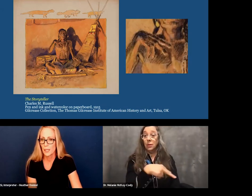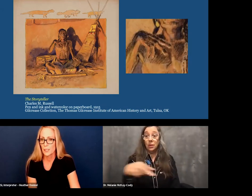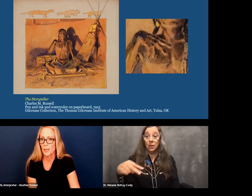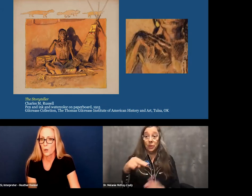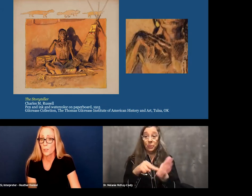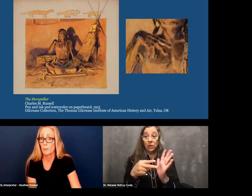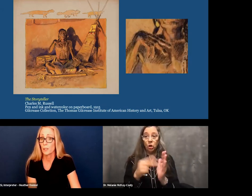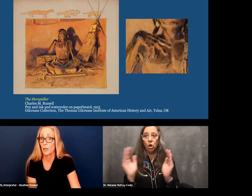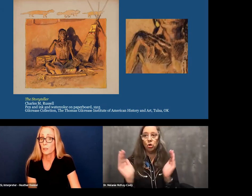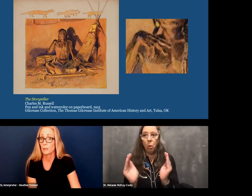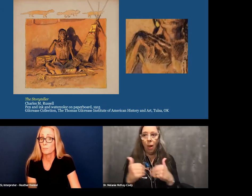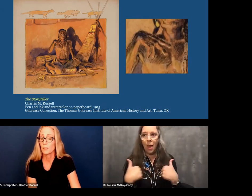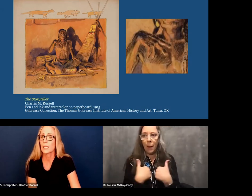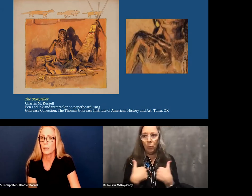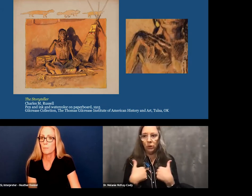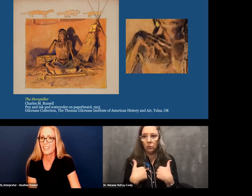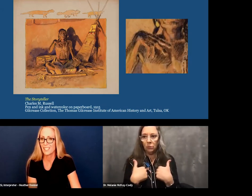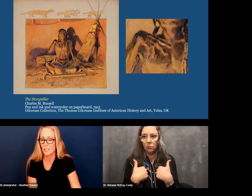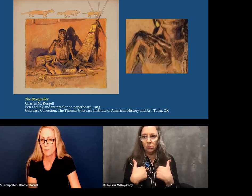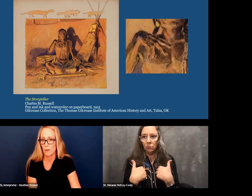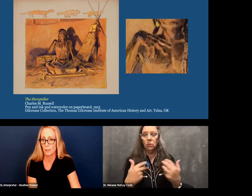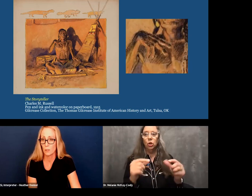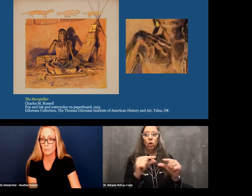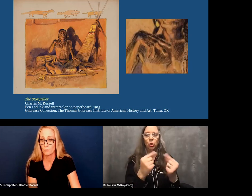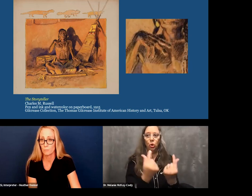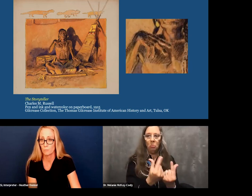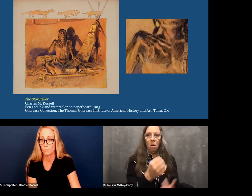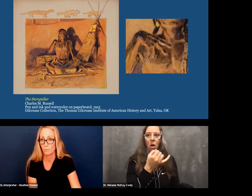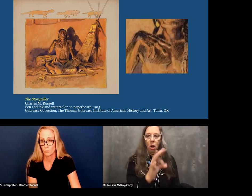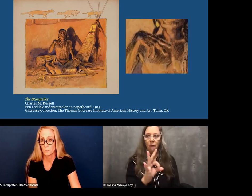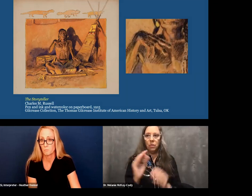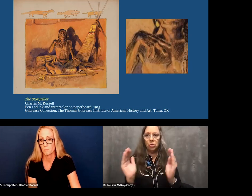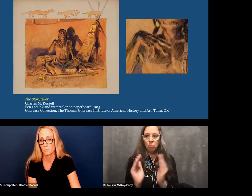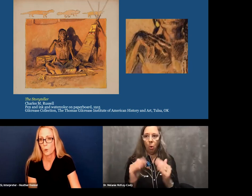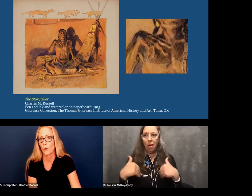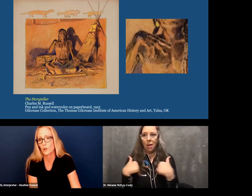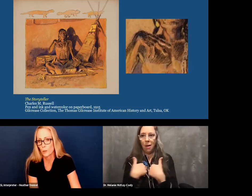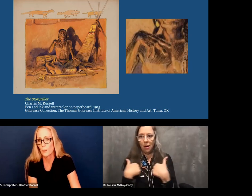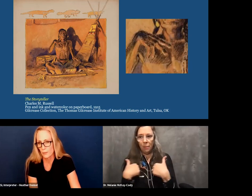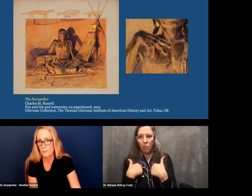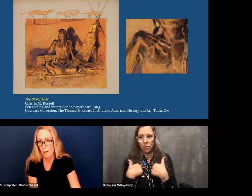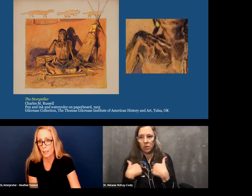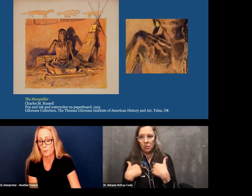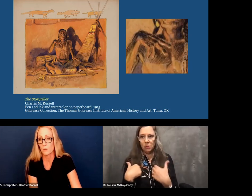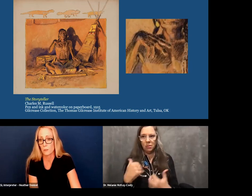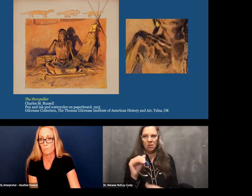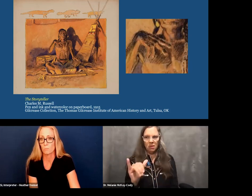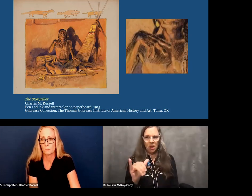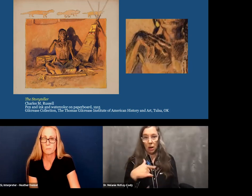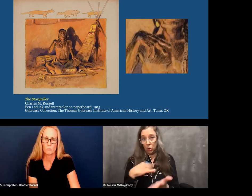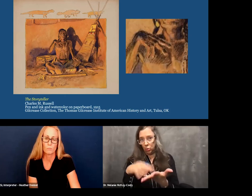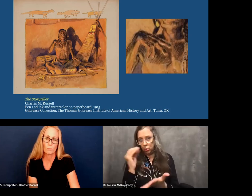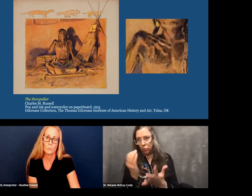This sign does not always mean dog. It can mean any small animal or a group of small animals.